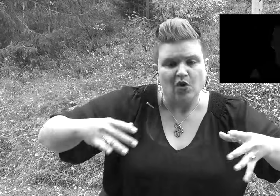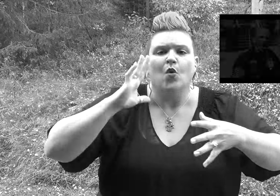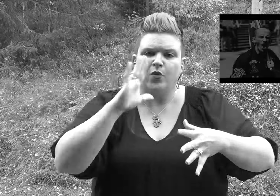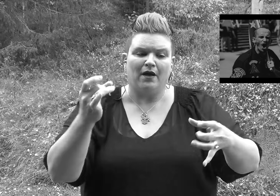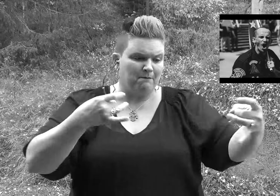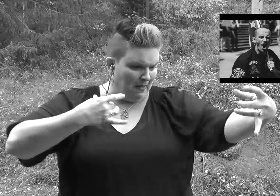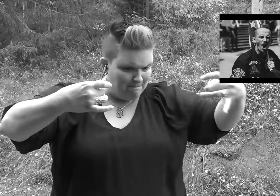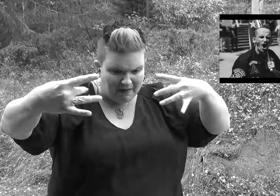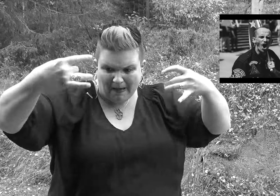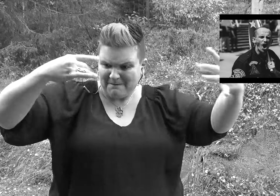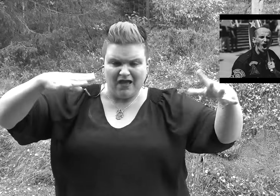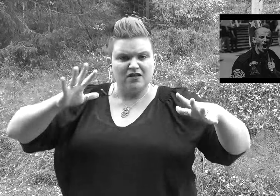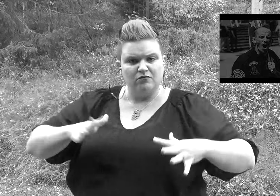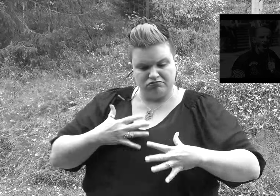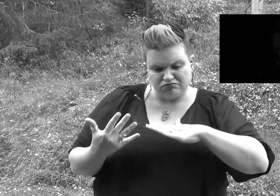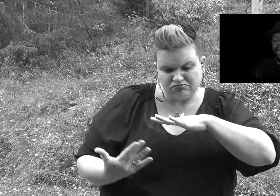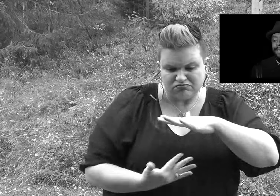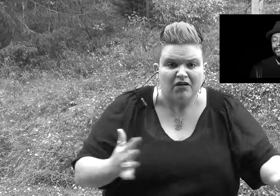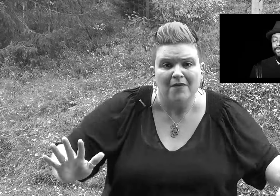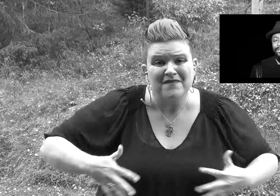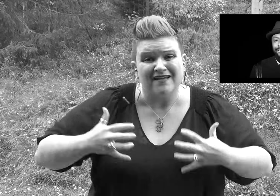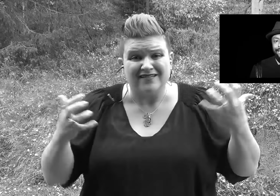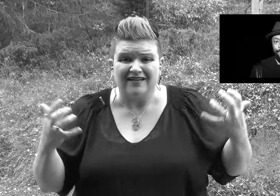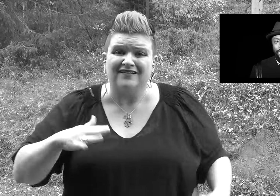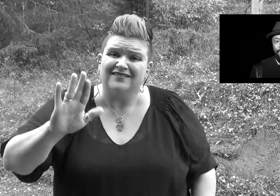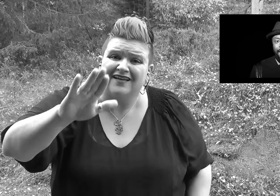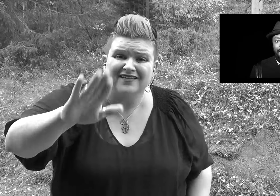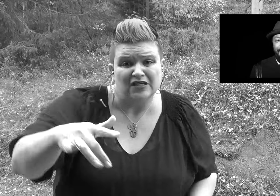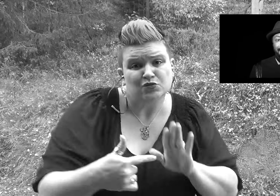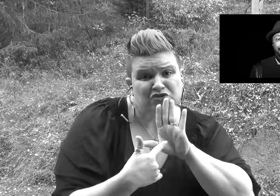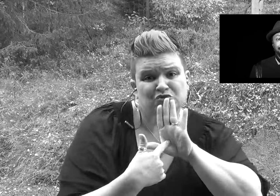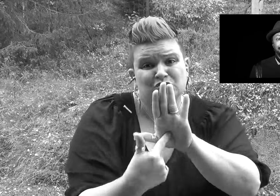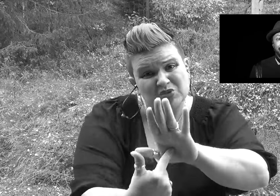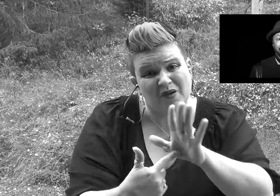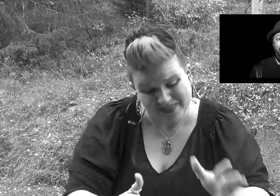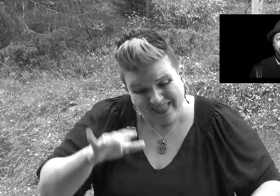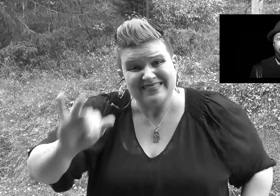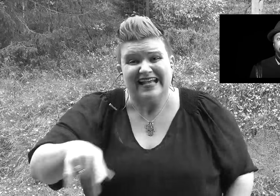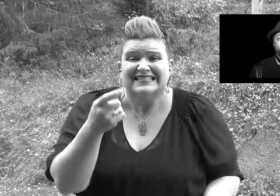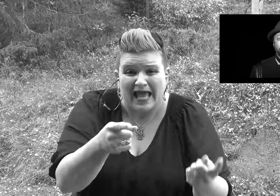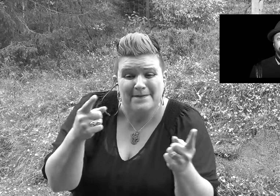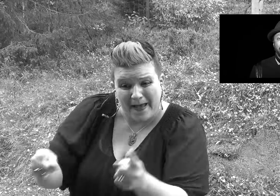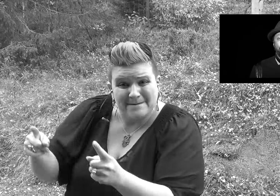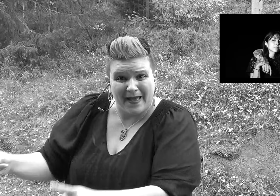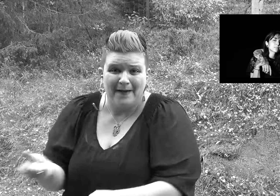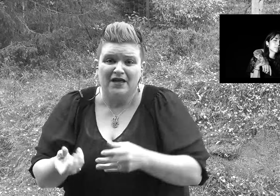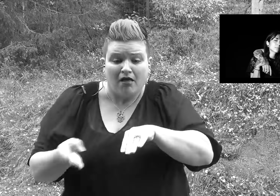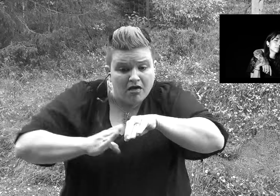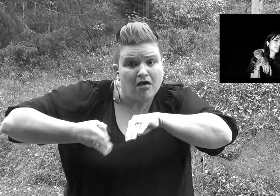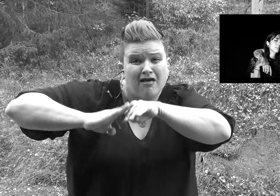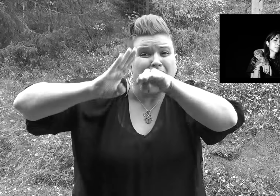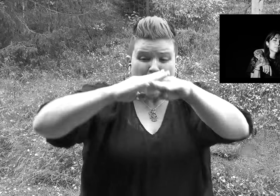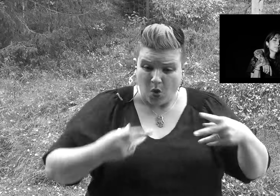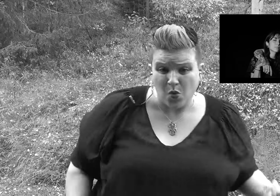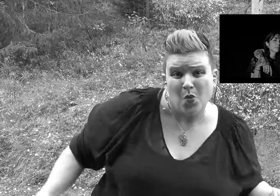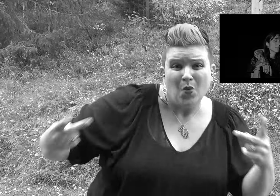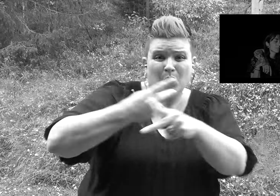you're bound to get irate Man, this is what you demonstrate And that's exactly how hate works and operates